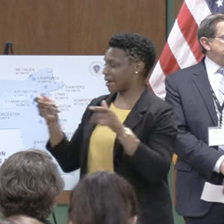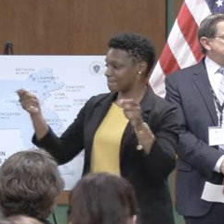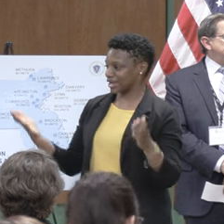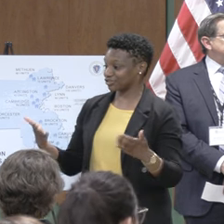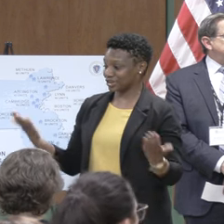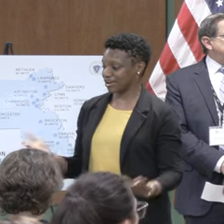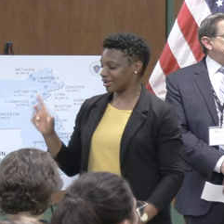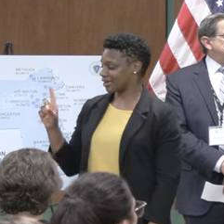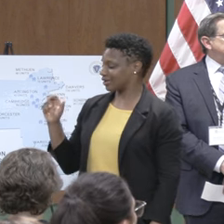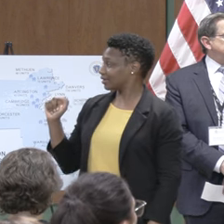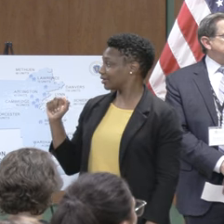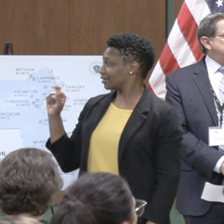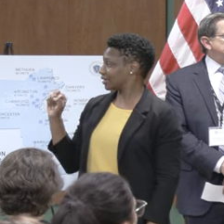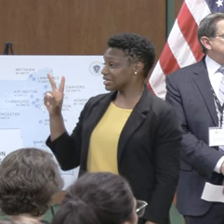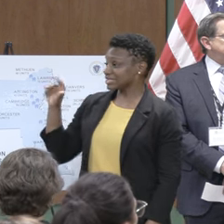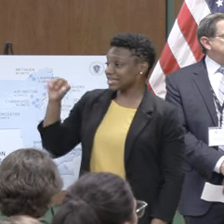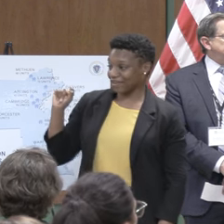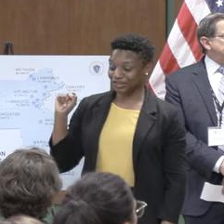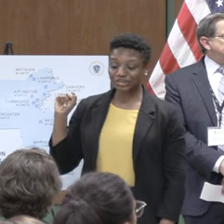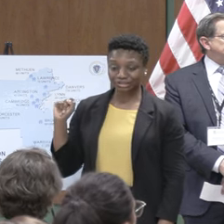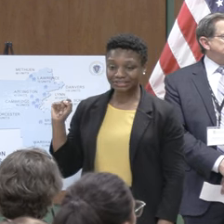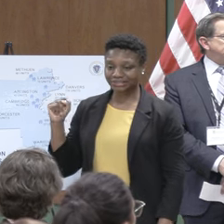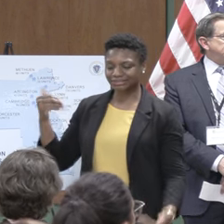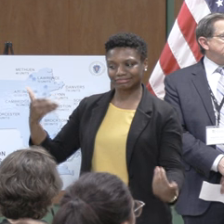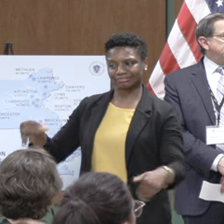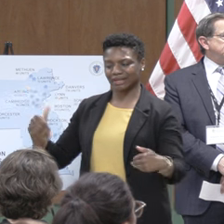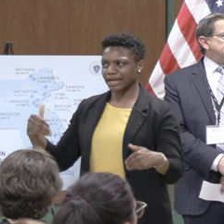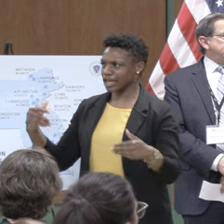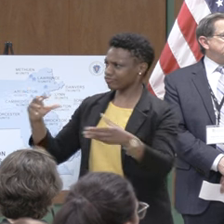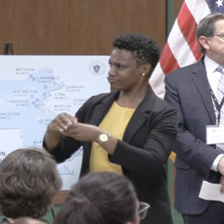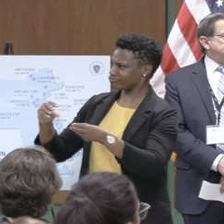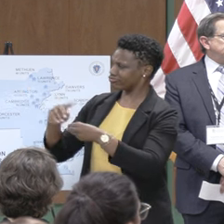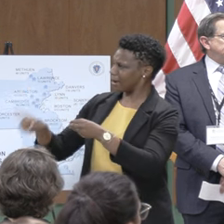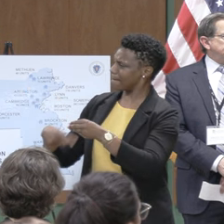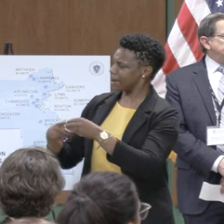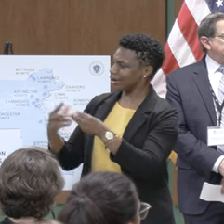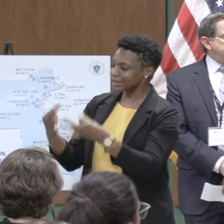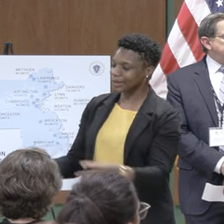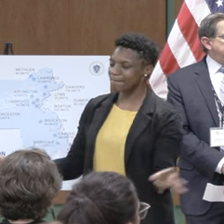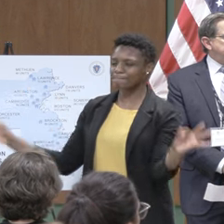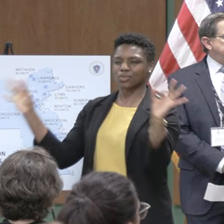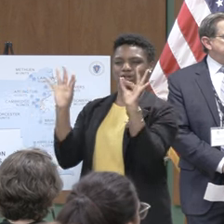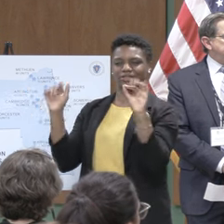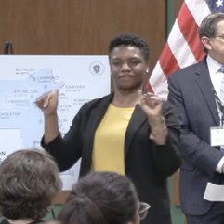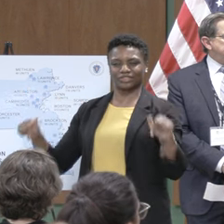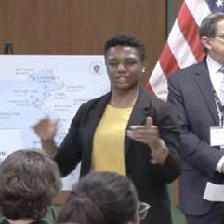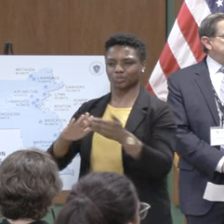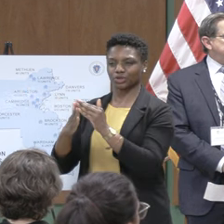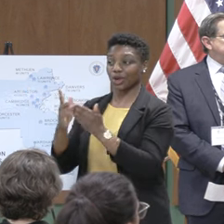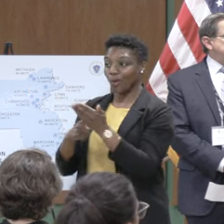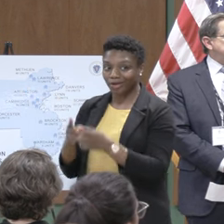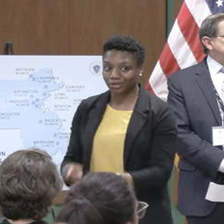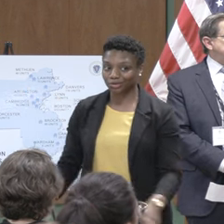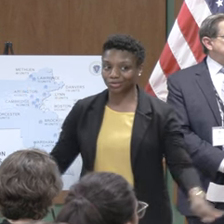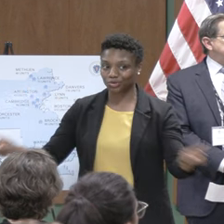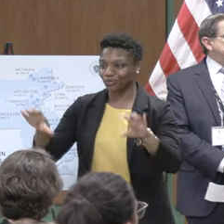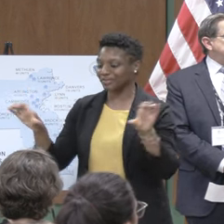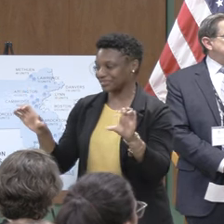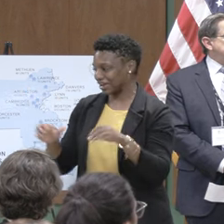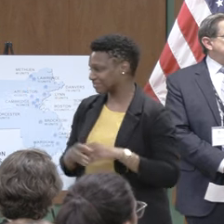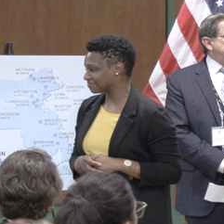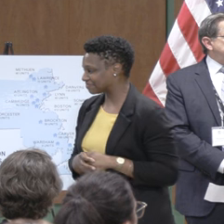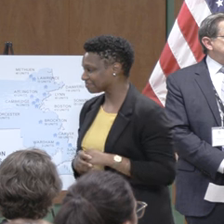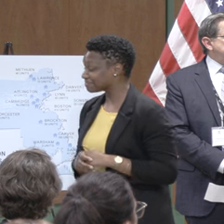Danvers for those words and for recounting what is so important about what this community has done and on behalf of myself